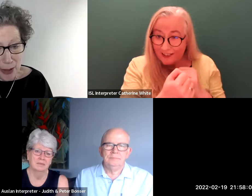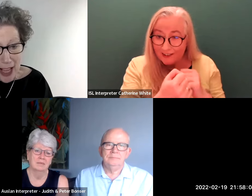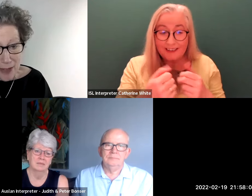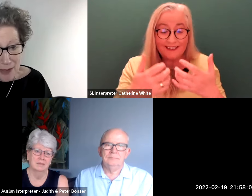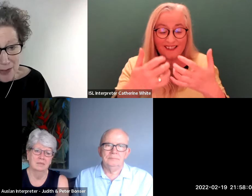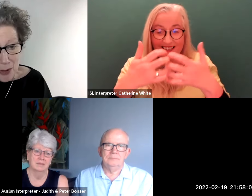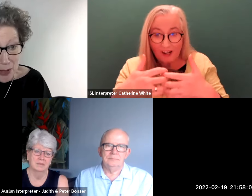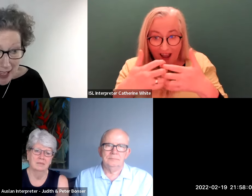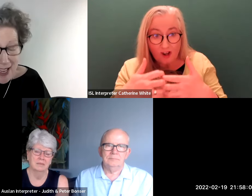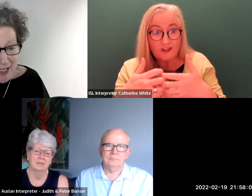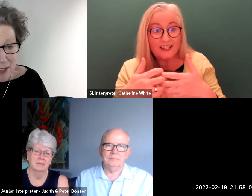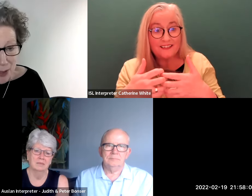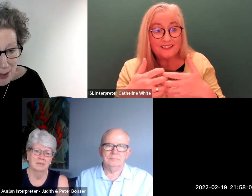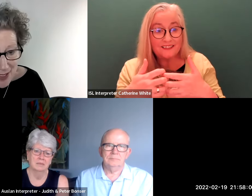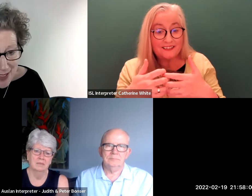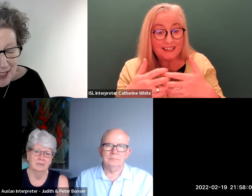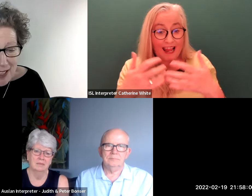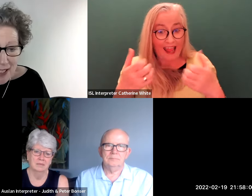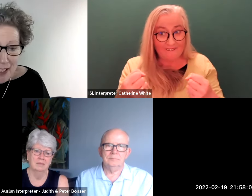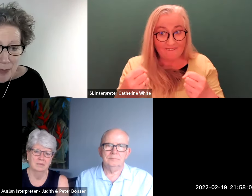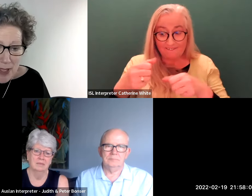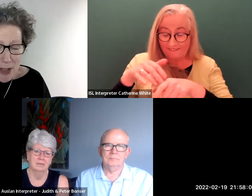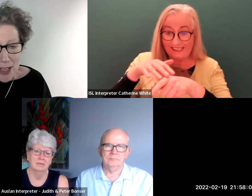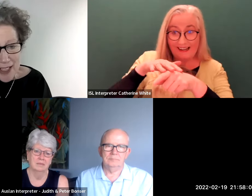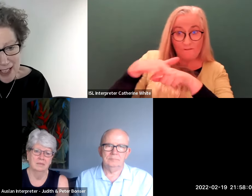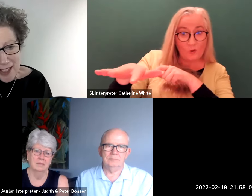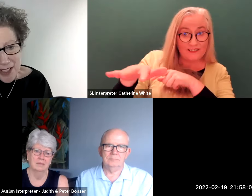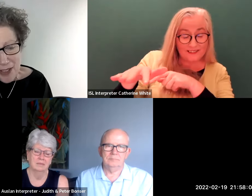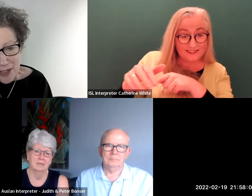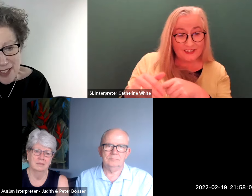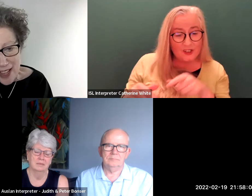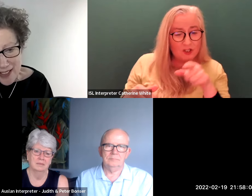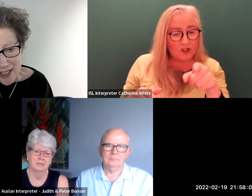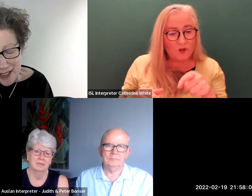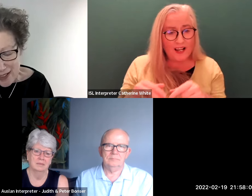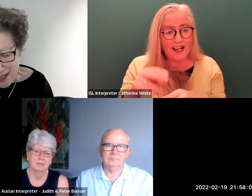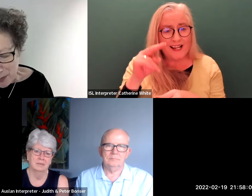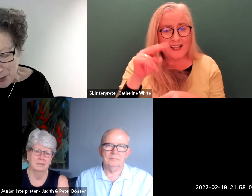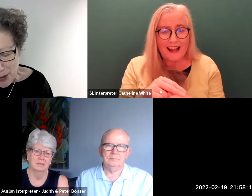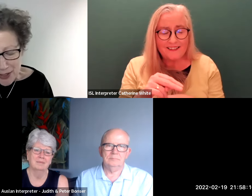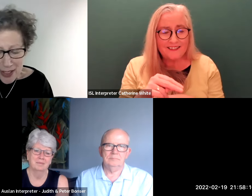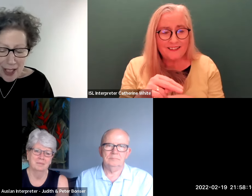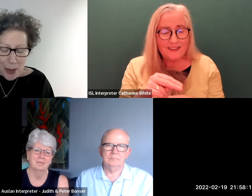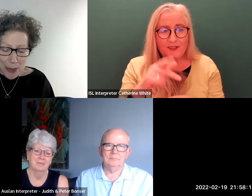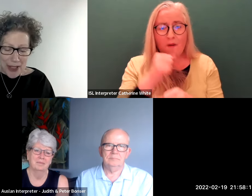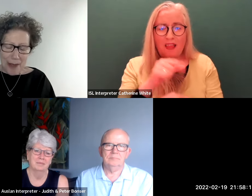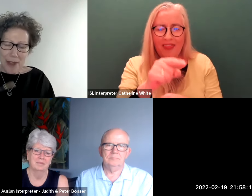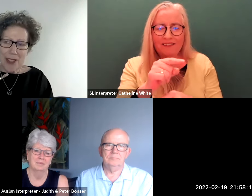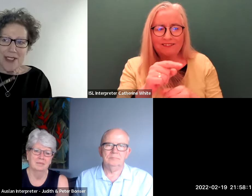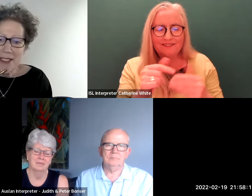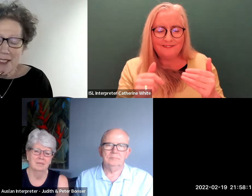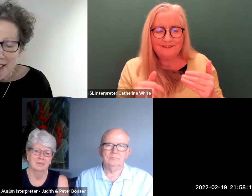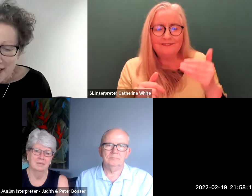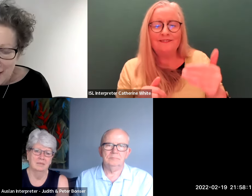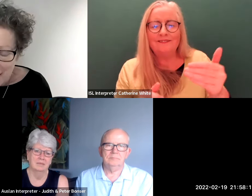will have an imp or has had an influence um so i'd like to revisit that at some point but i'm